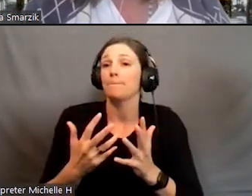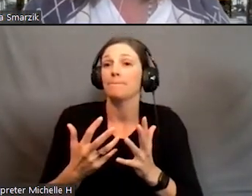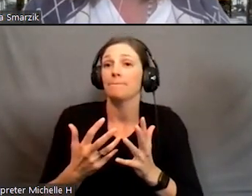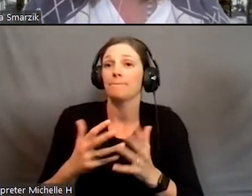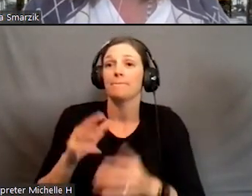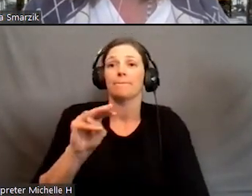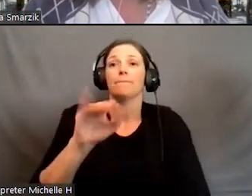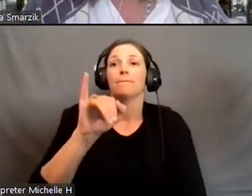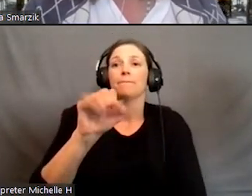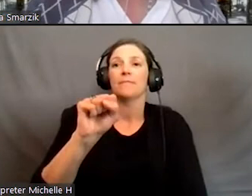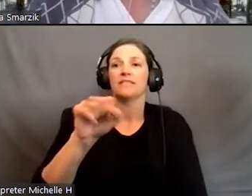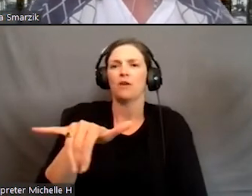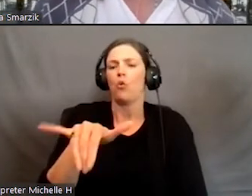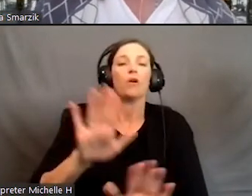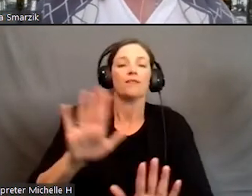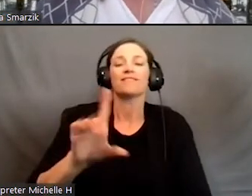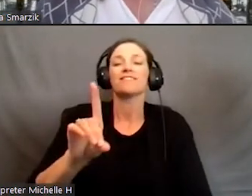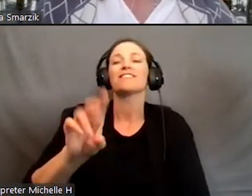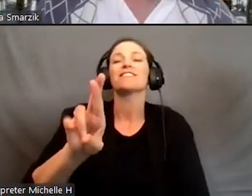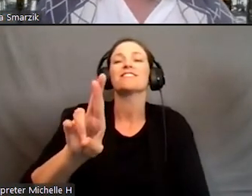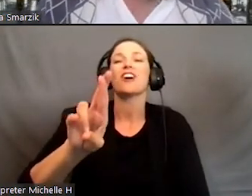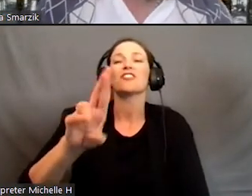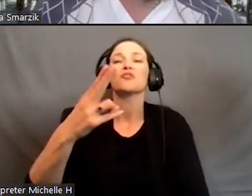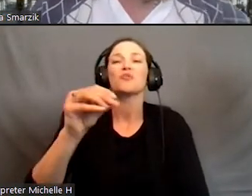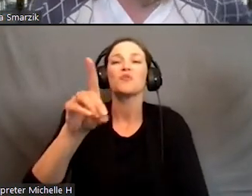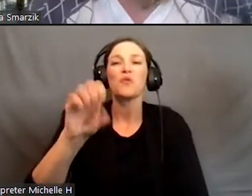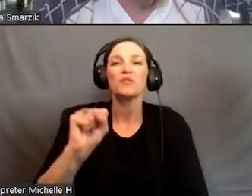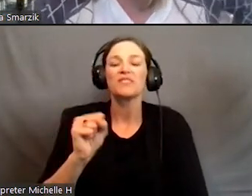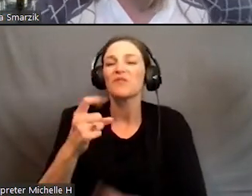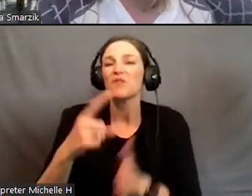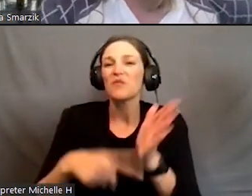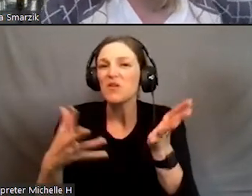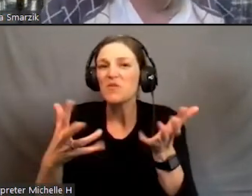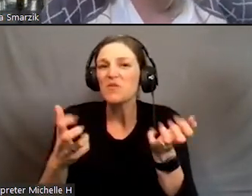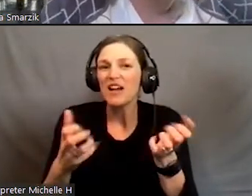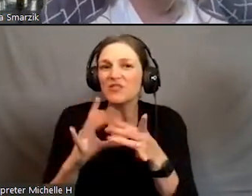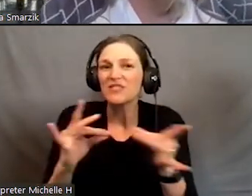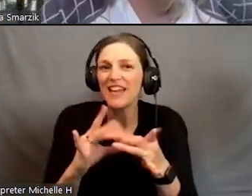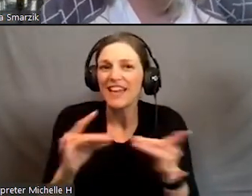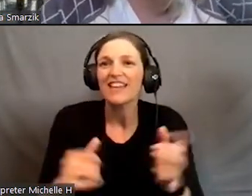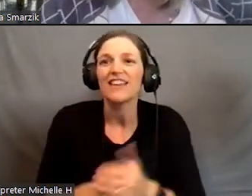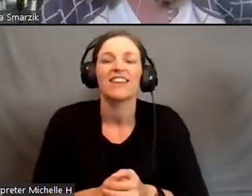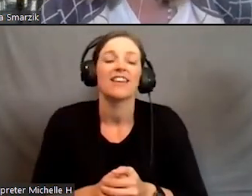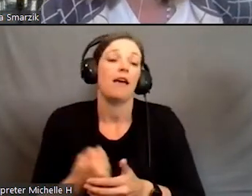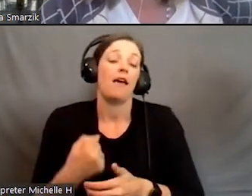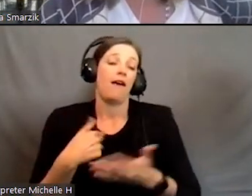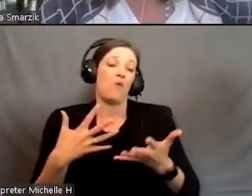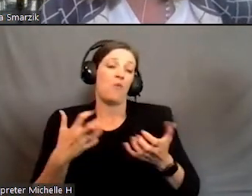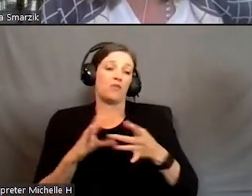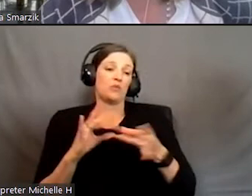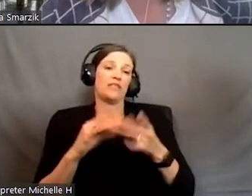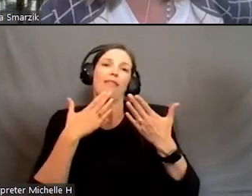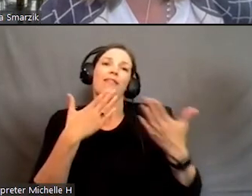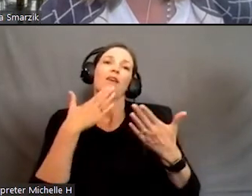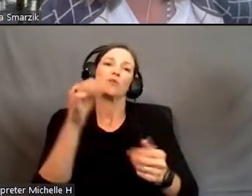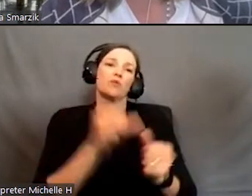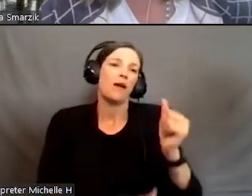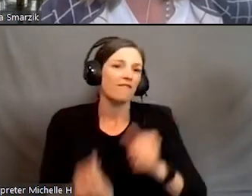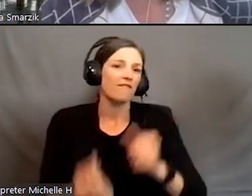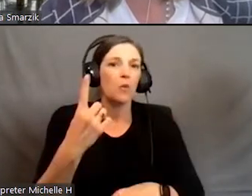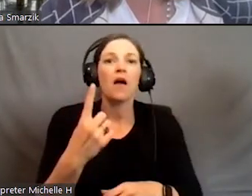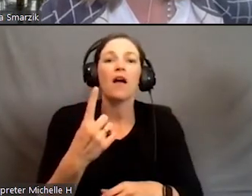Missy, or Dr. Rhodes, I'm sorry. What would you like to say? Yeah, I would just say thank you to everybody for